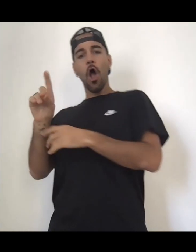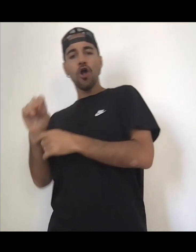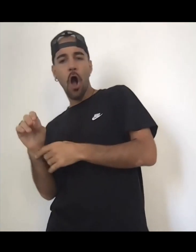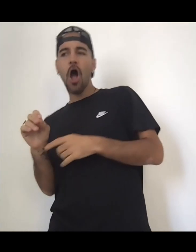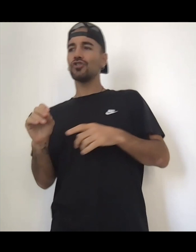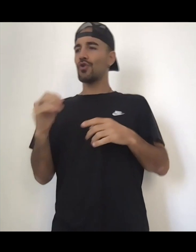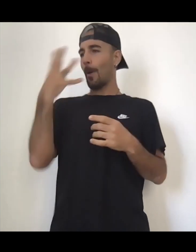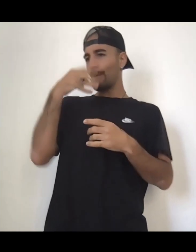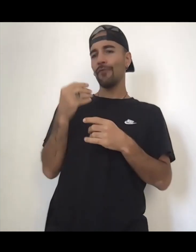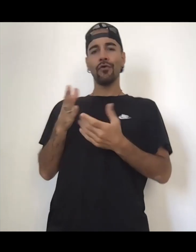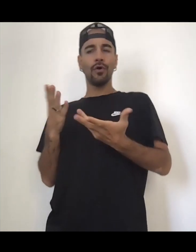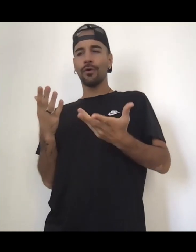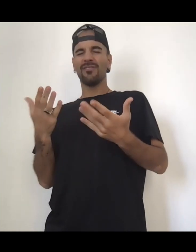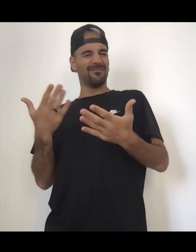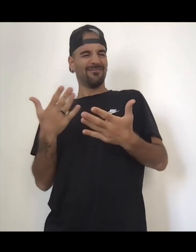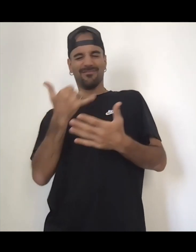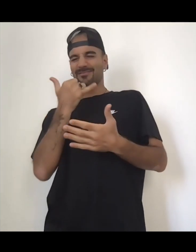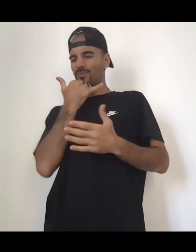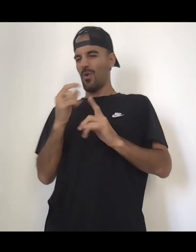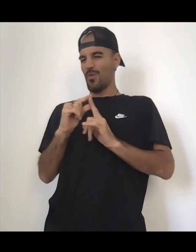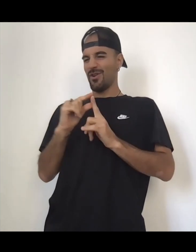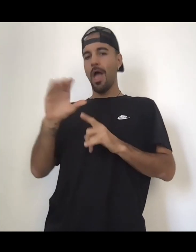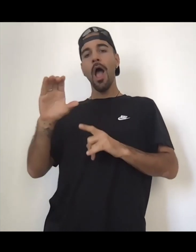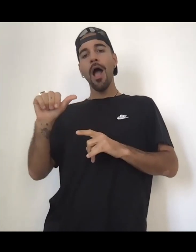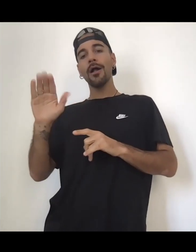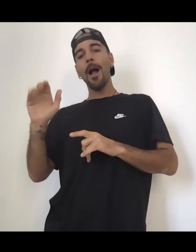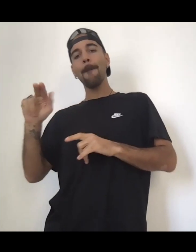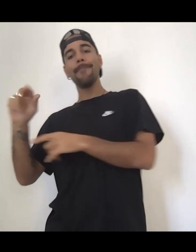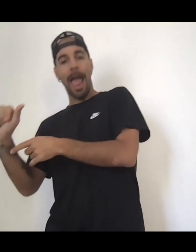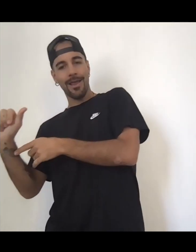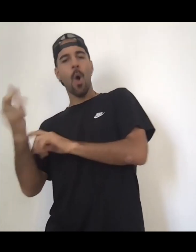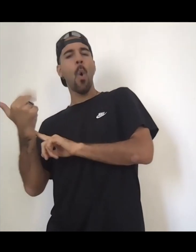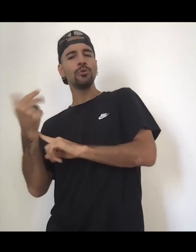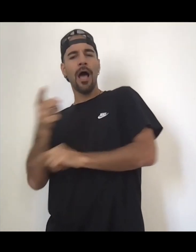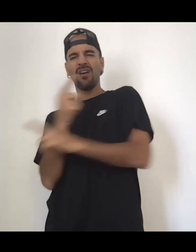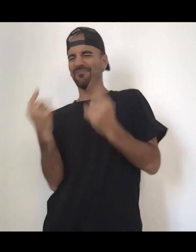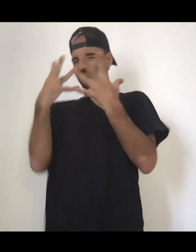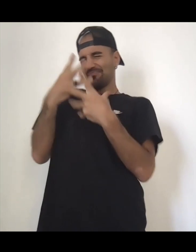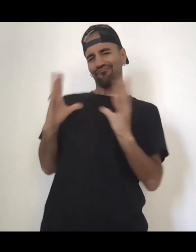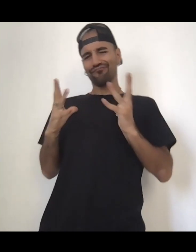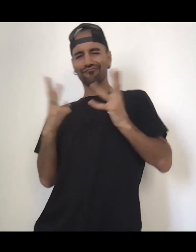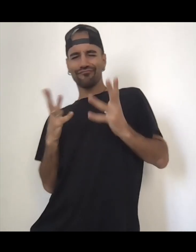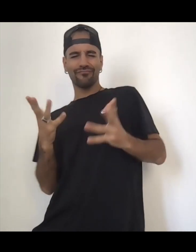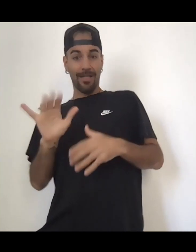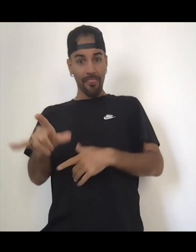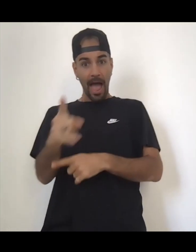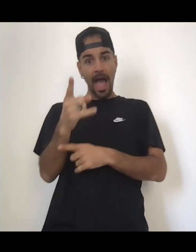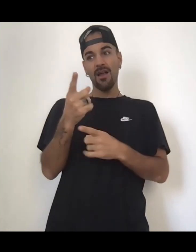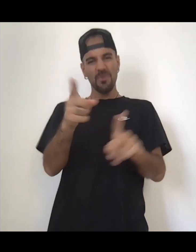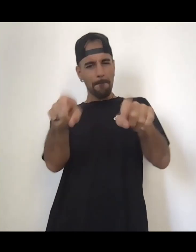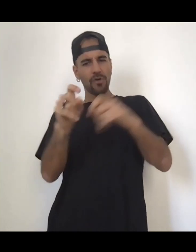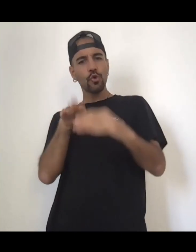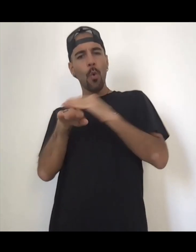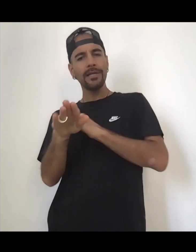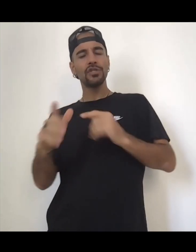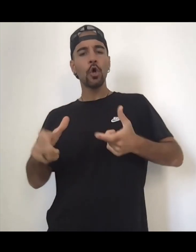condo right now or whatever the fuck this is called Cabana. It's like, you need to just already fake the part. You need to go into Gucci and